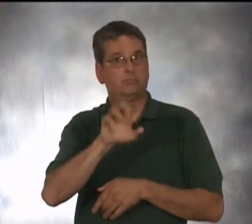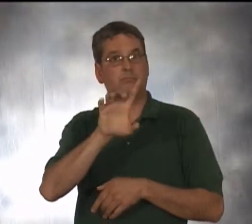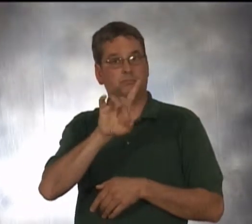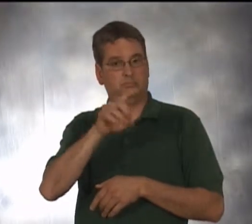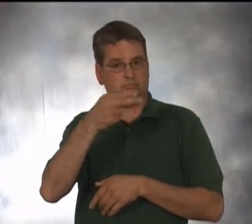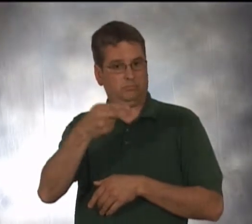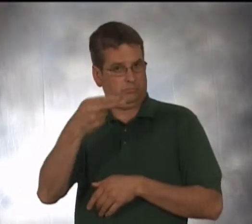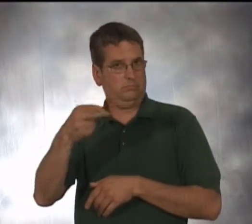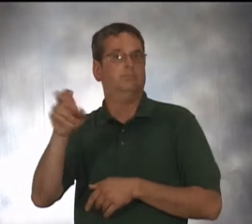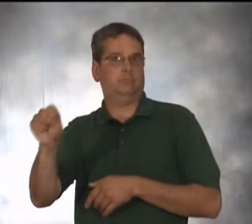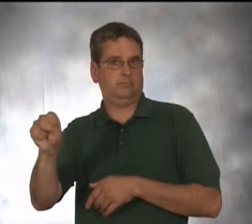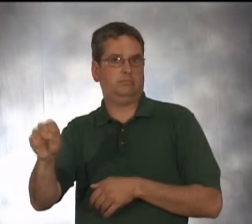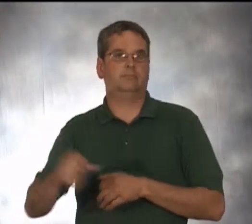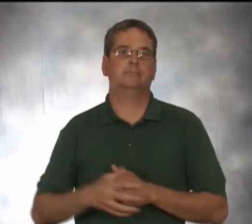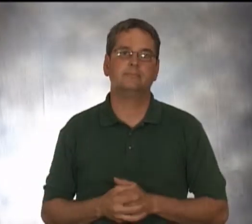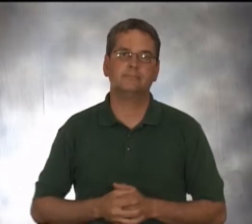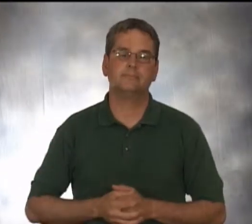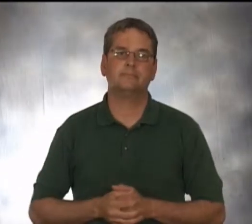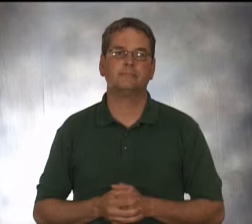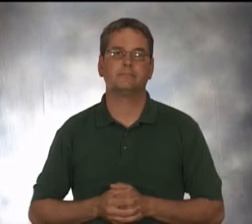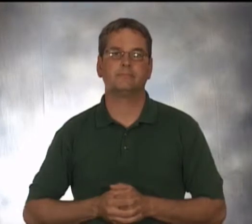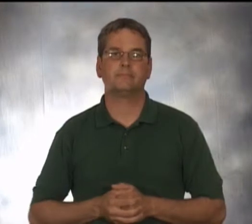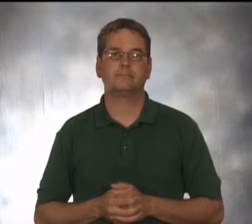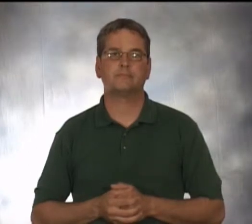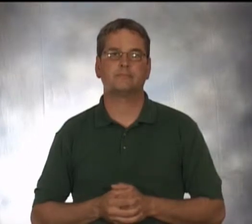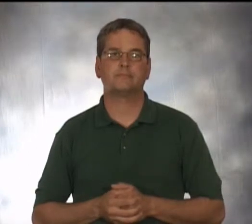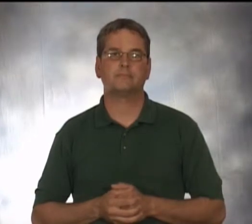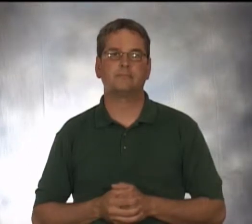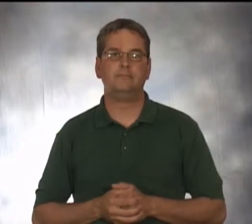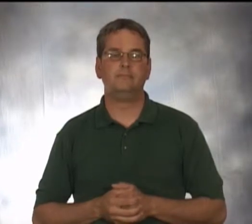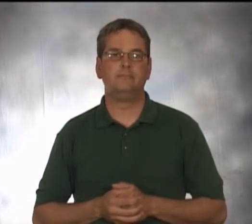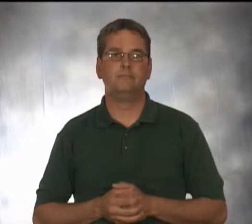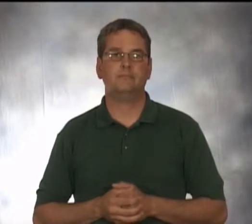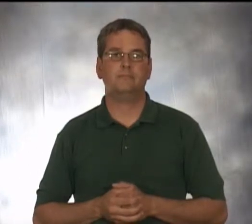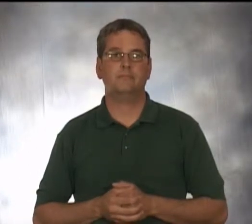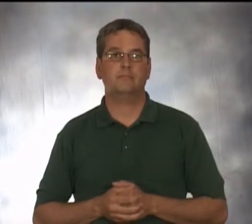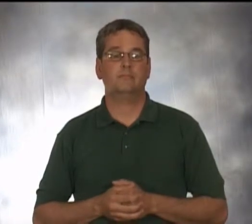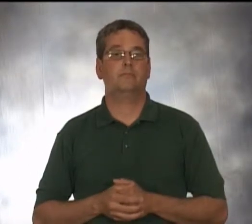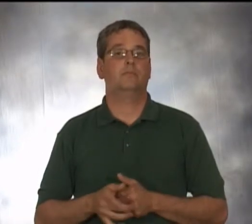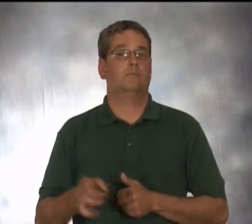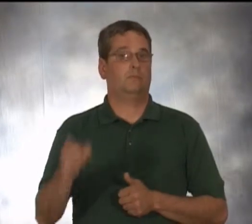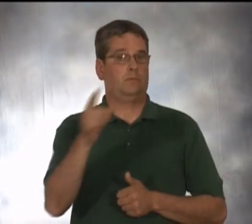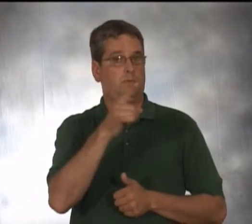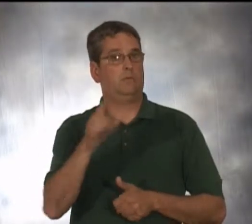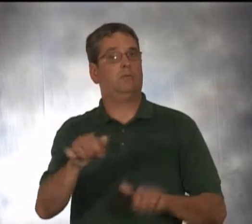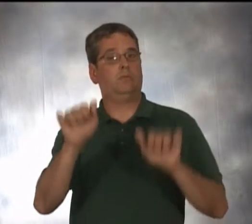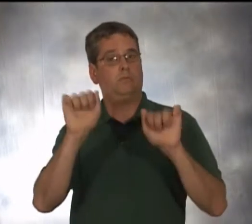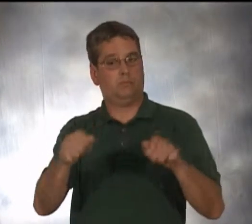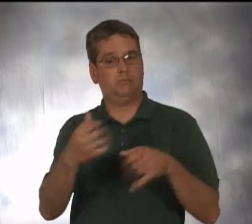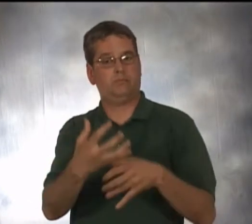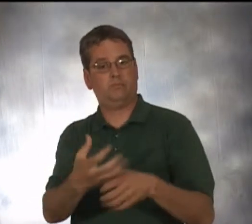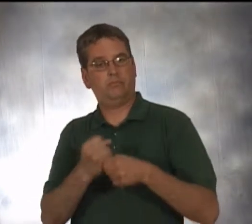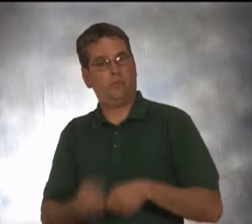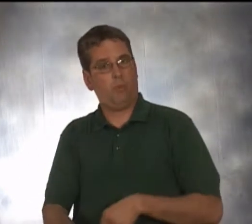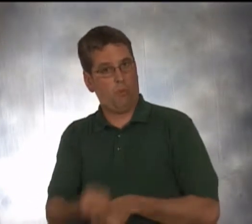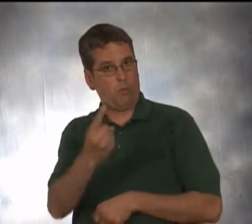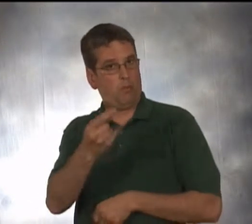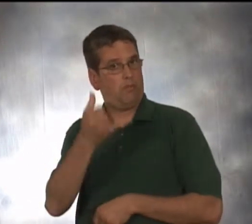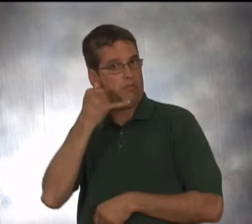DHHS. You are entitled to receive one telephone through DARS, DHHS every